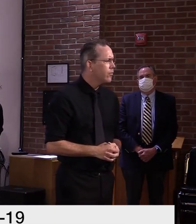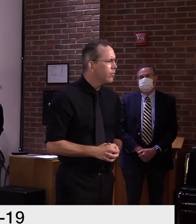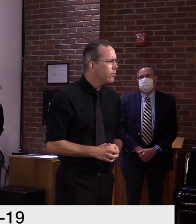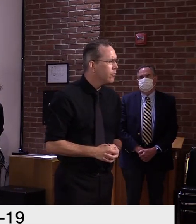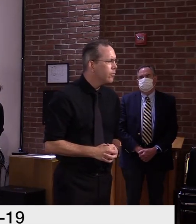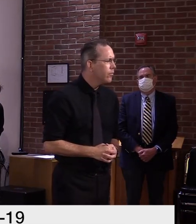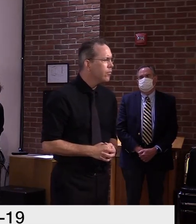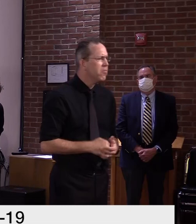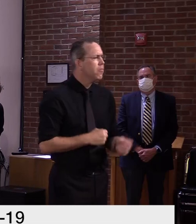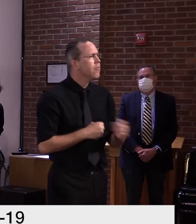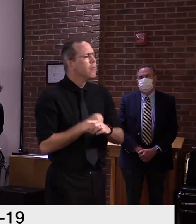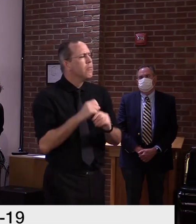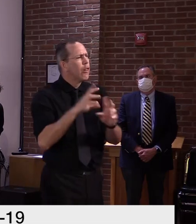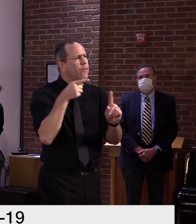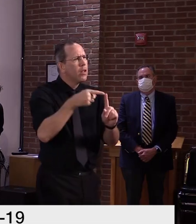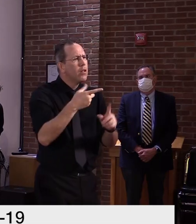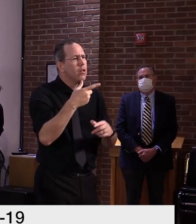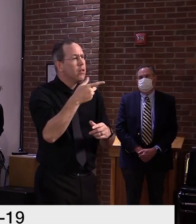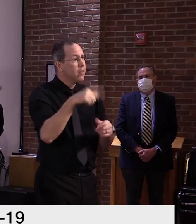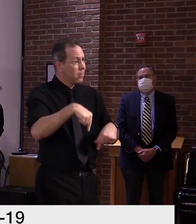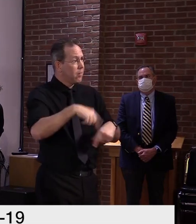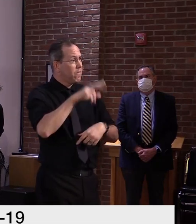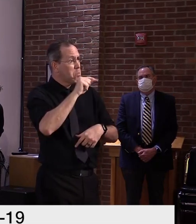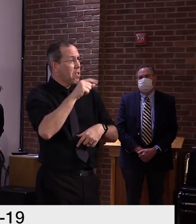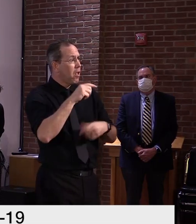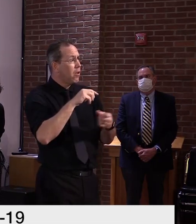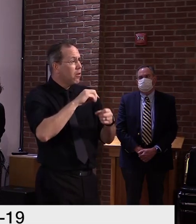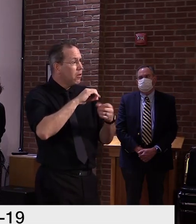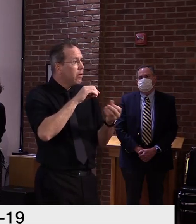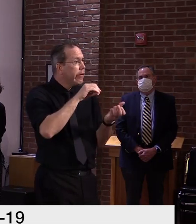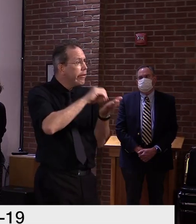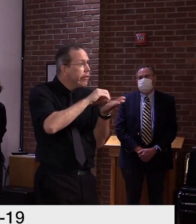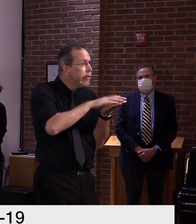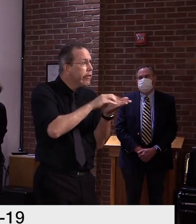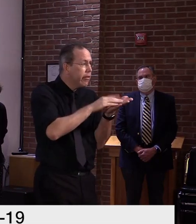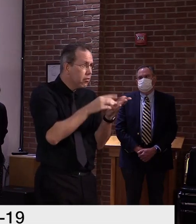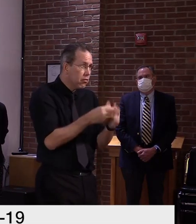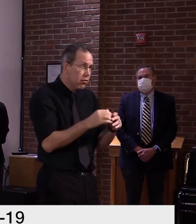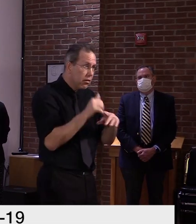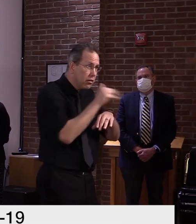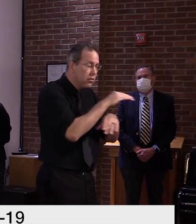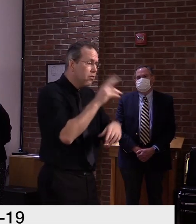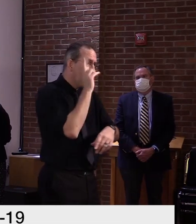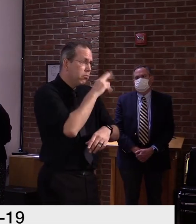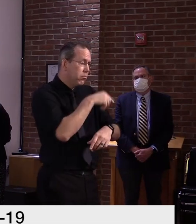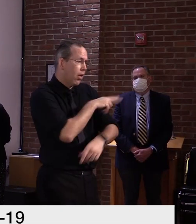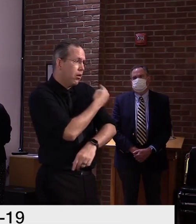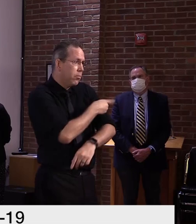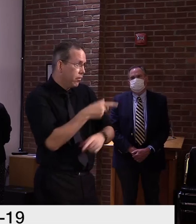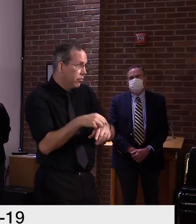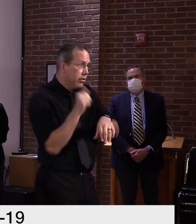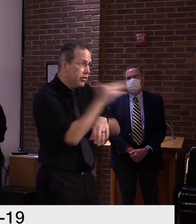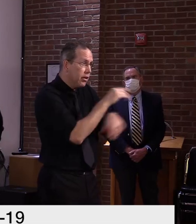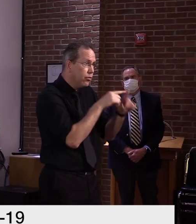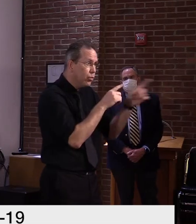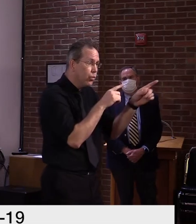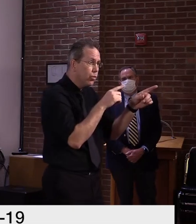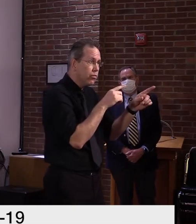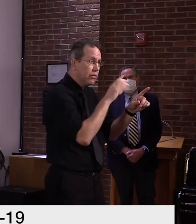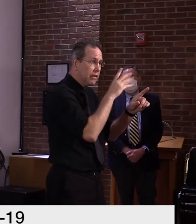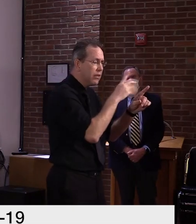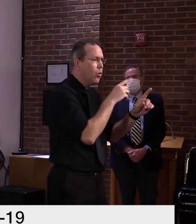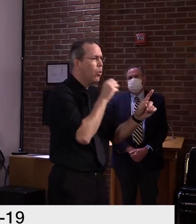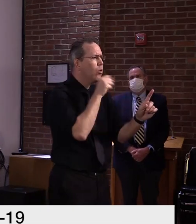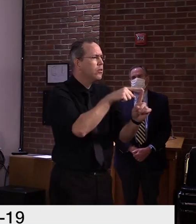That I'm not a hundred percent sure of in terms of the, you're trying to see if it probably